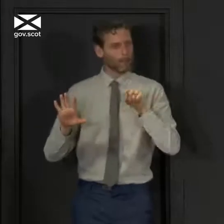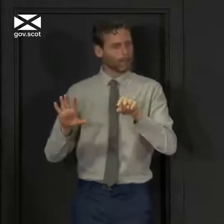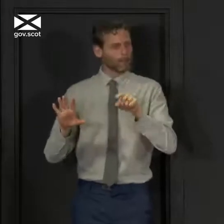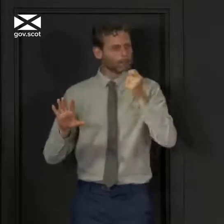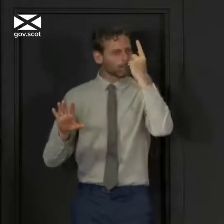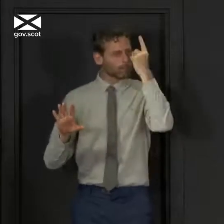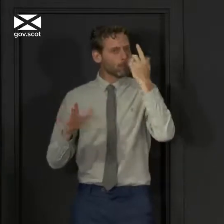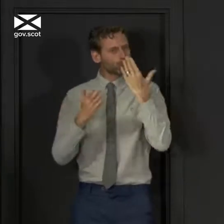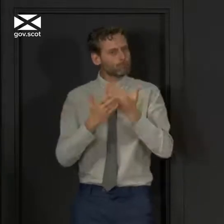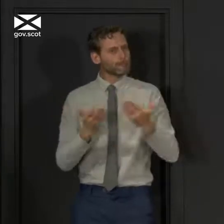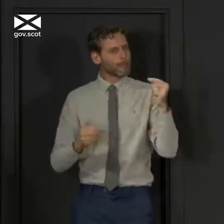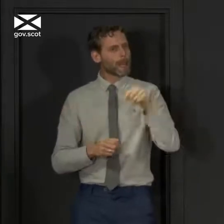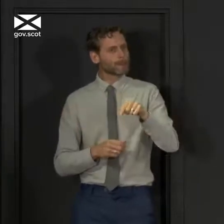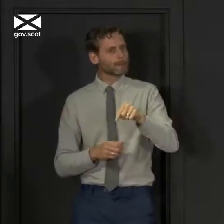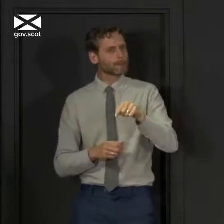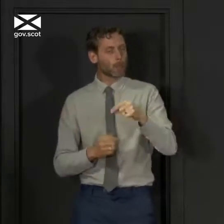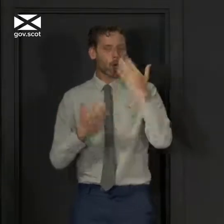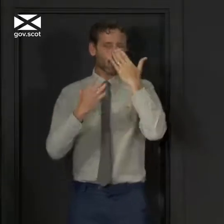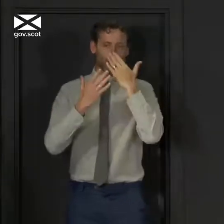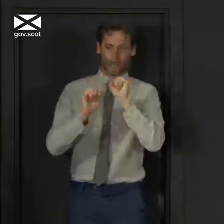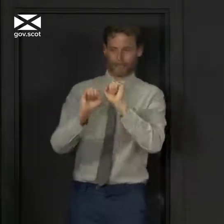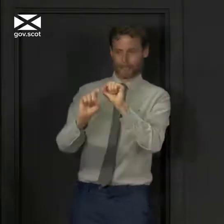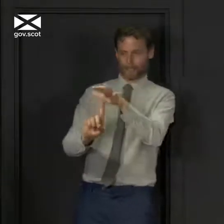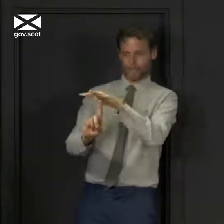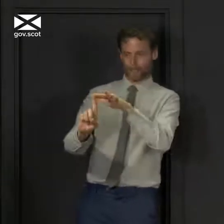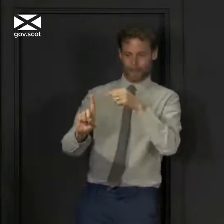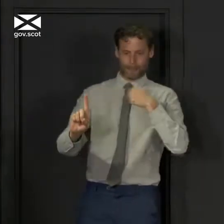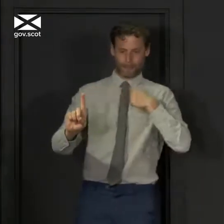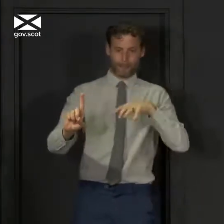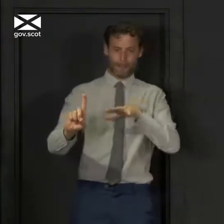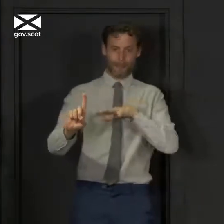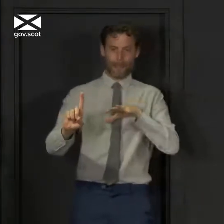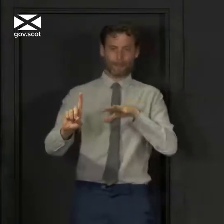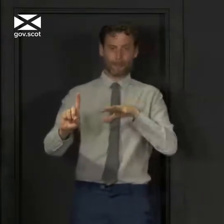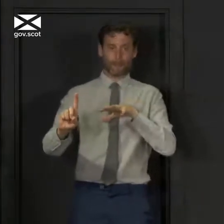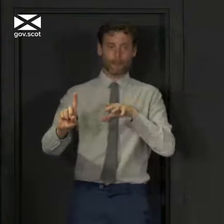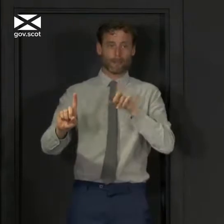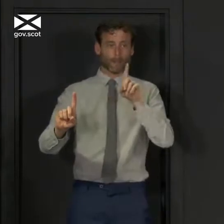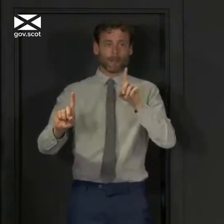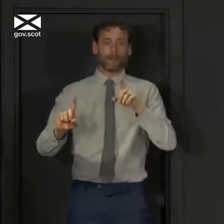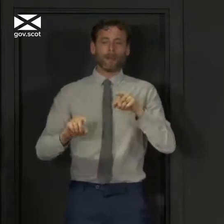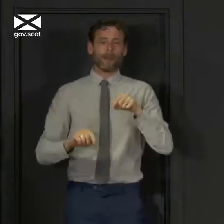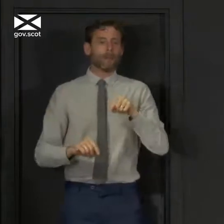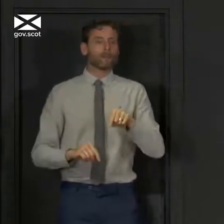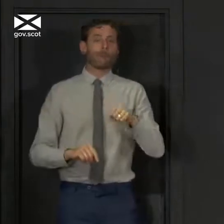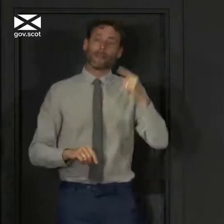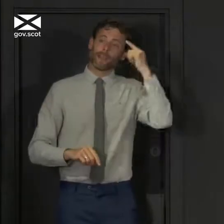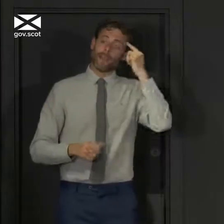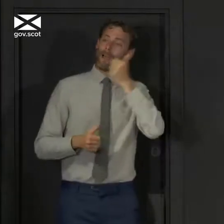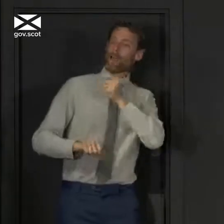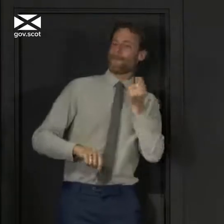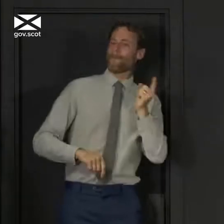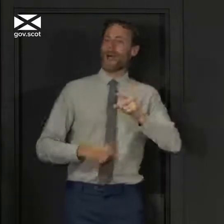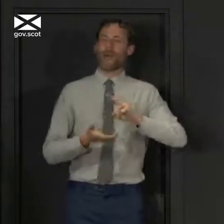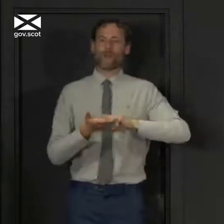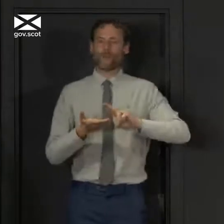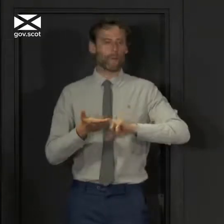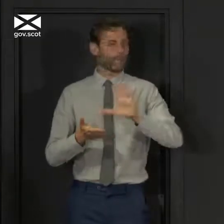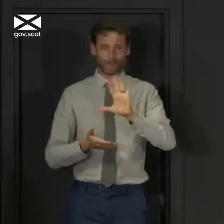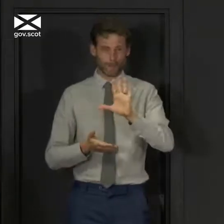of each other's space and make sure things still feel different to normal, because they should still feel different to normal.